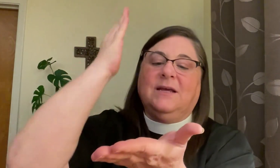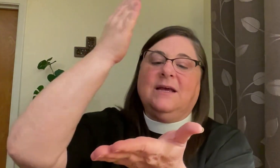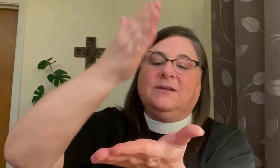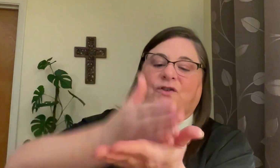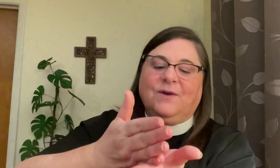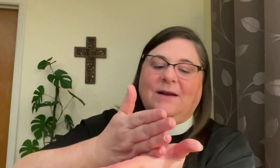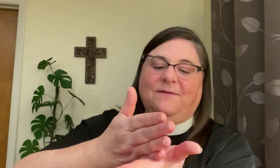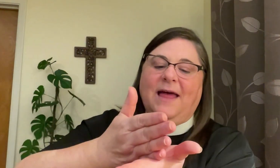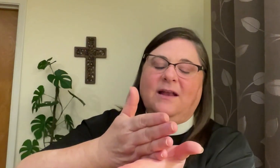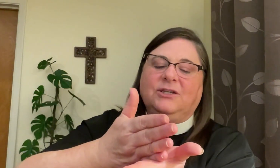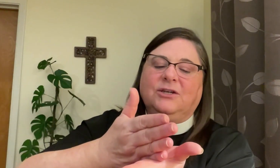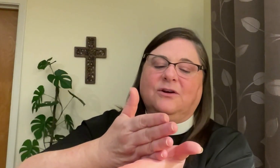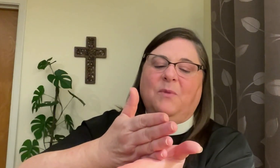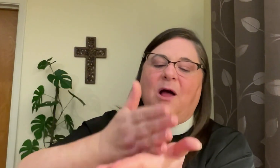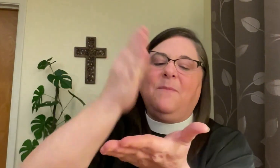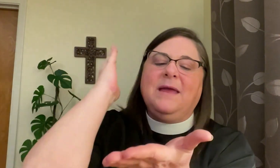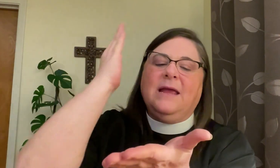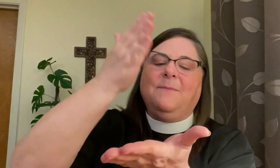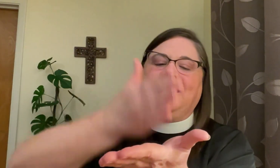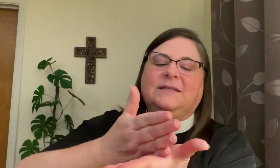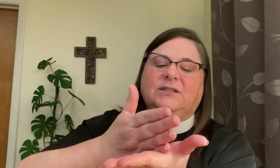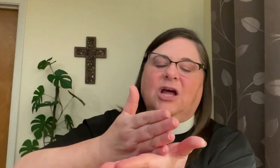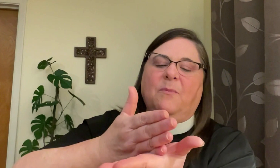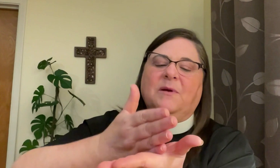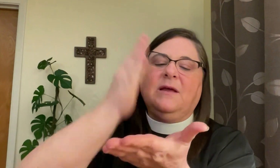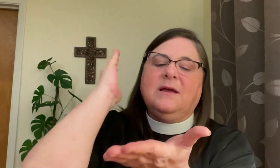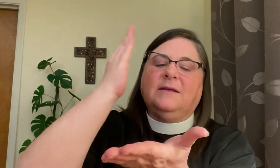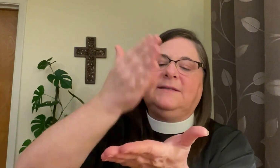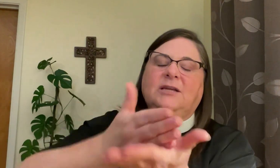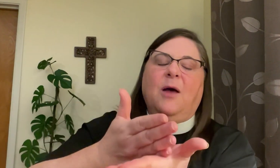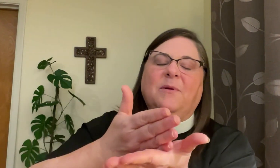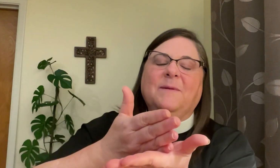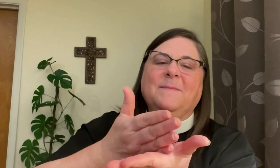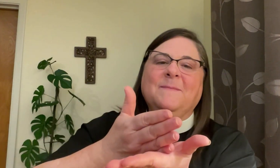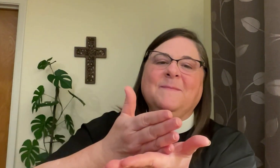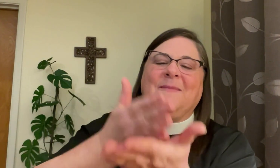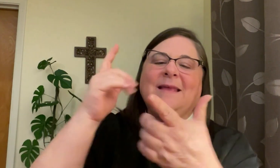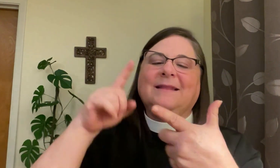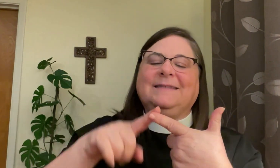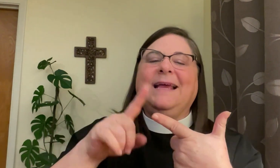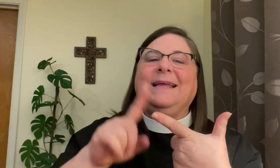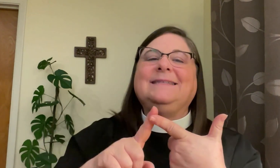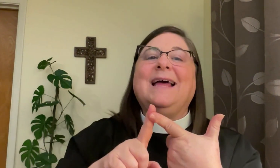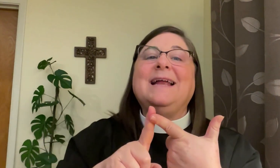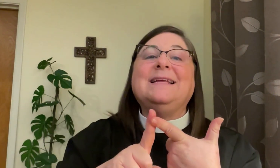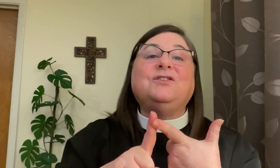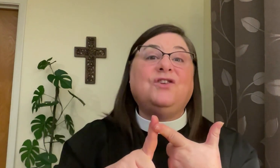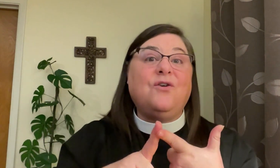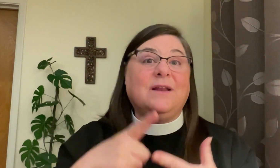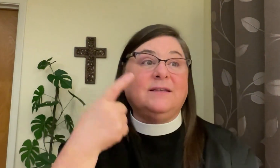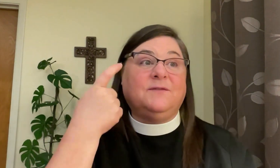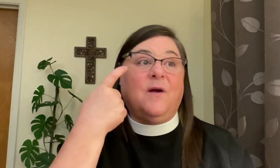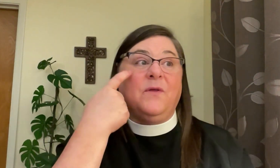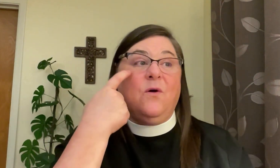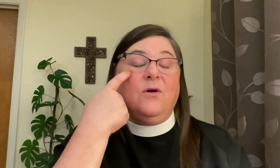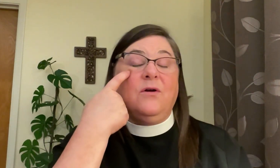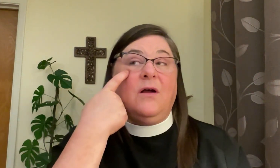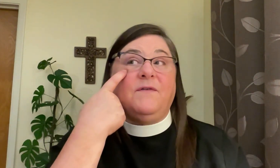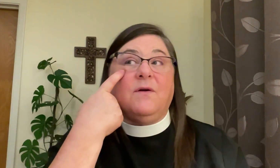straight, flat onto your palm. It means stop. Stop. The second sign is notice. From the corner of your